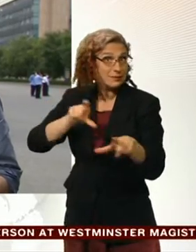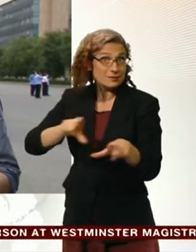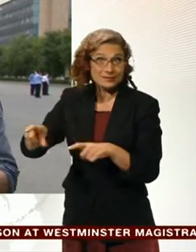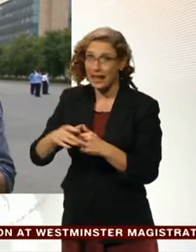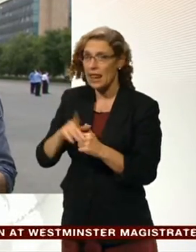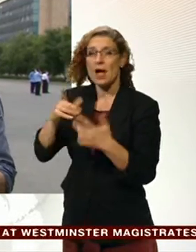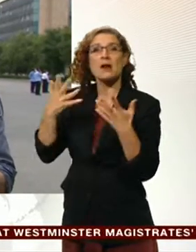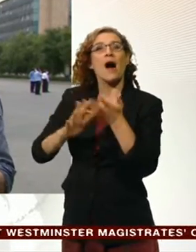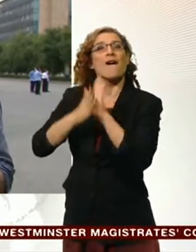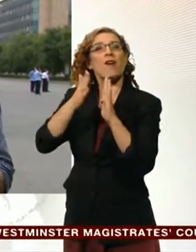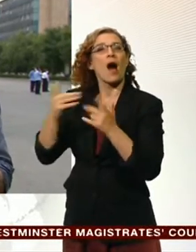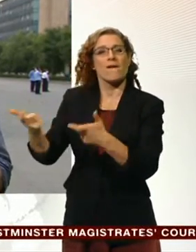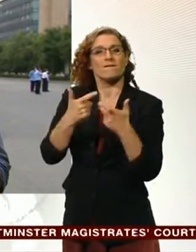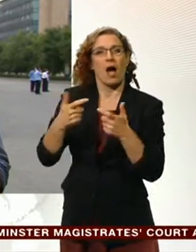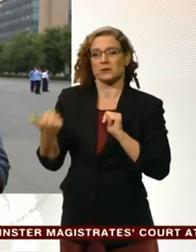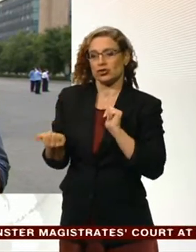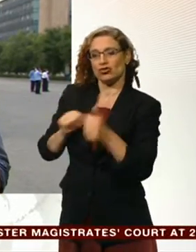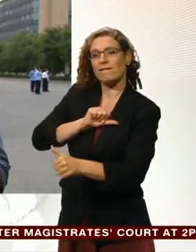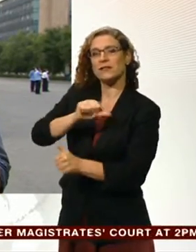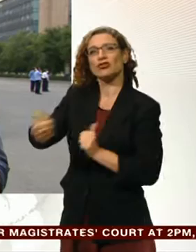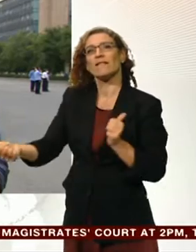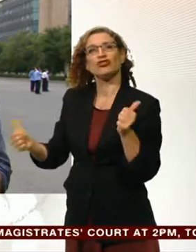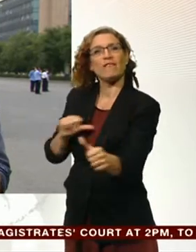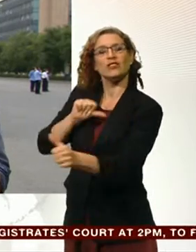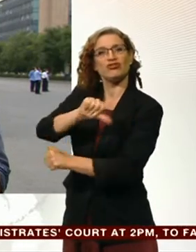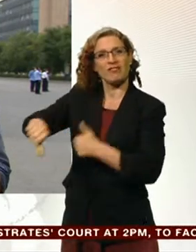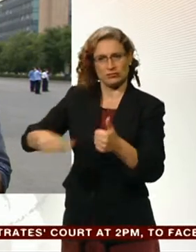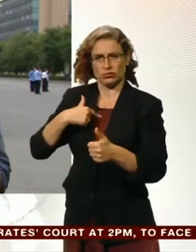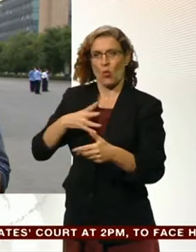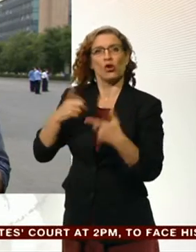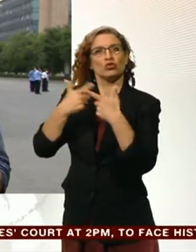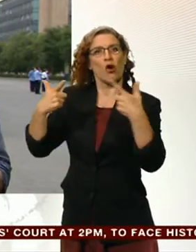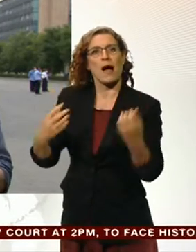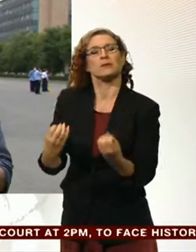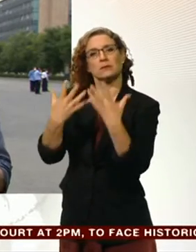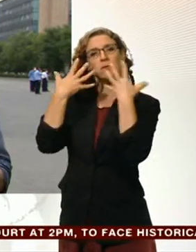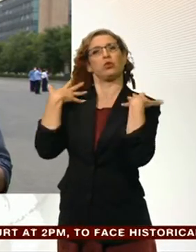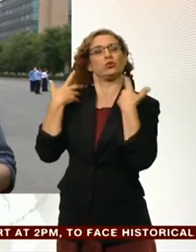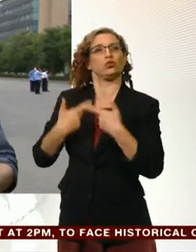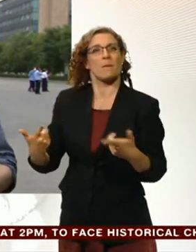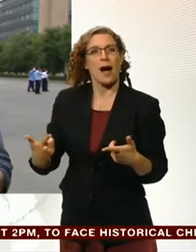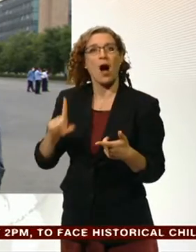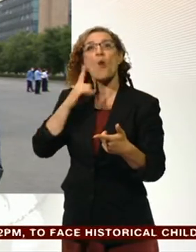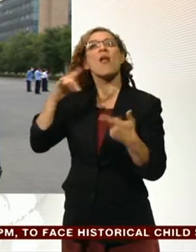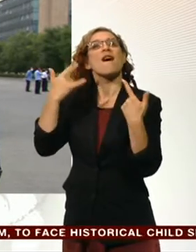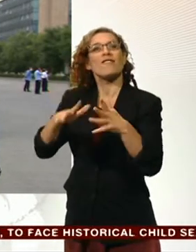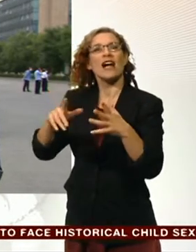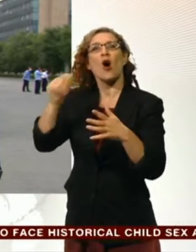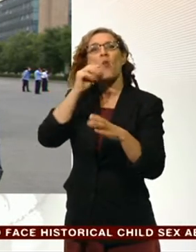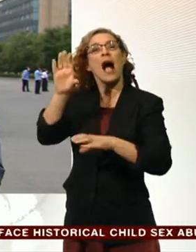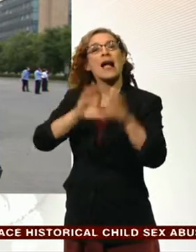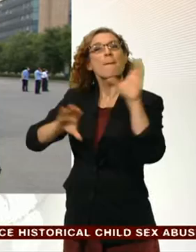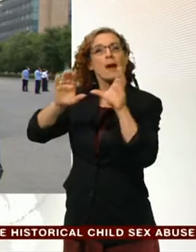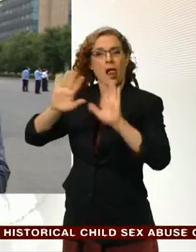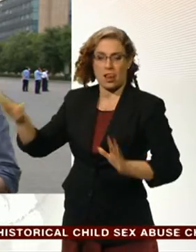shifts to minimise exposure. And the authorities say that once the fire is out, the containers of chemicals will be dragged to a safe